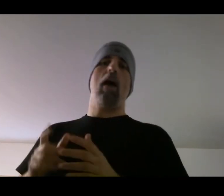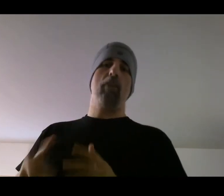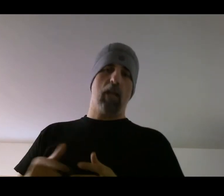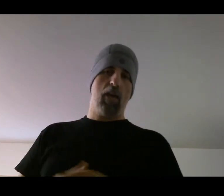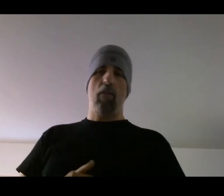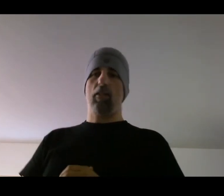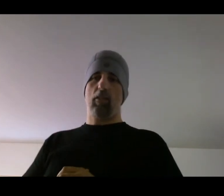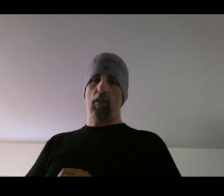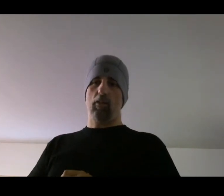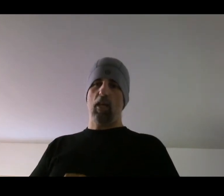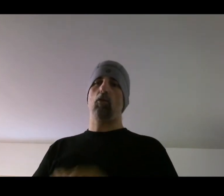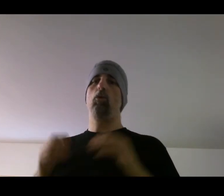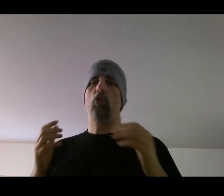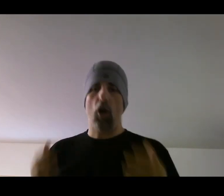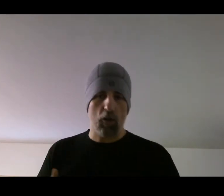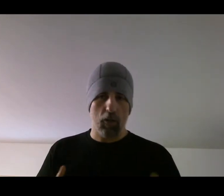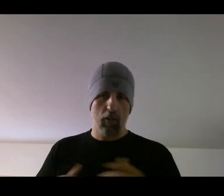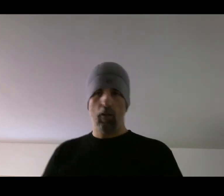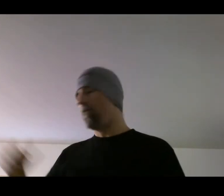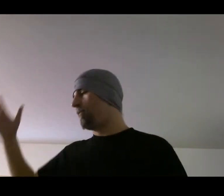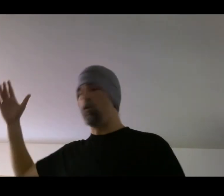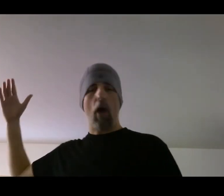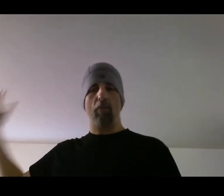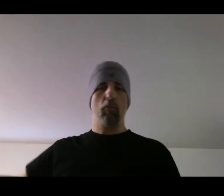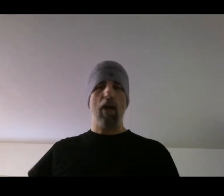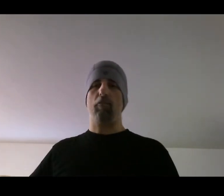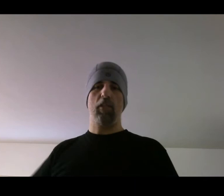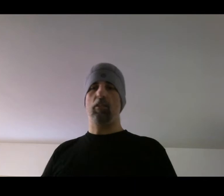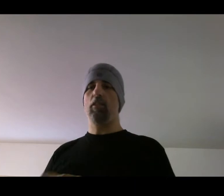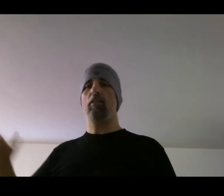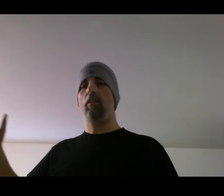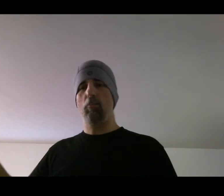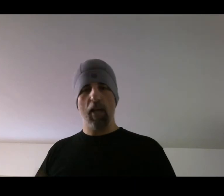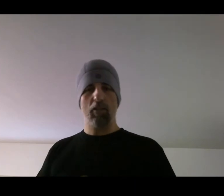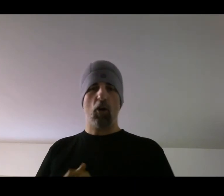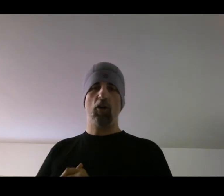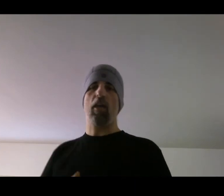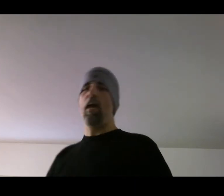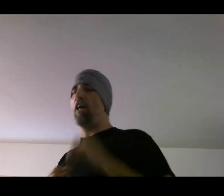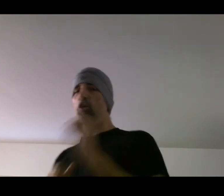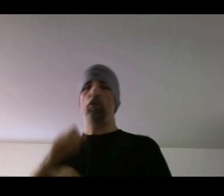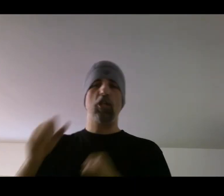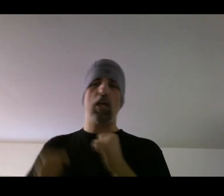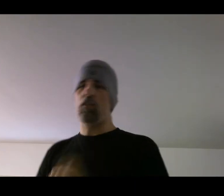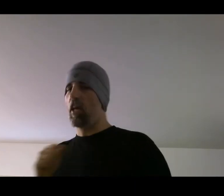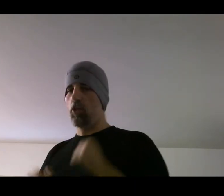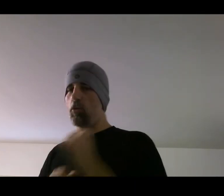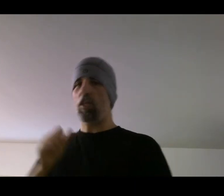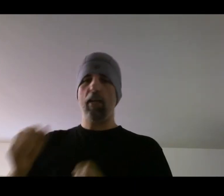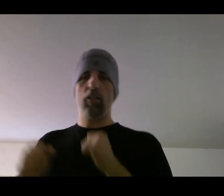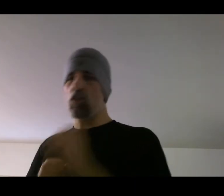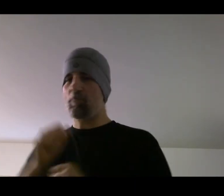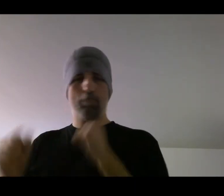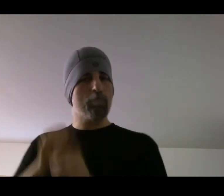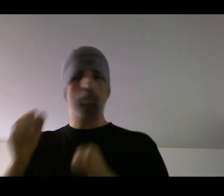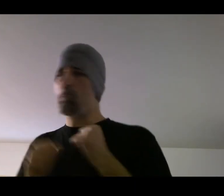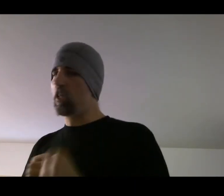have a guy in that stun state who's hurt, you have a ref that sees that his man is hurt and you're just, you decide to just keep